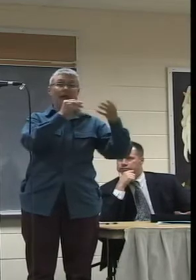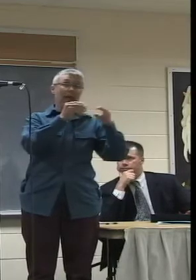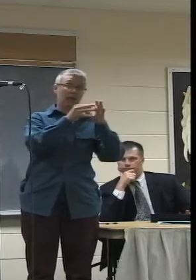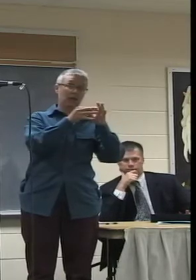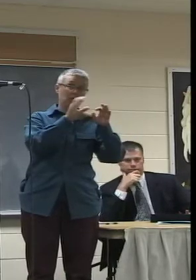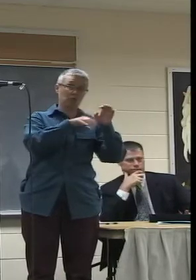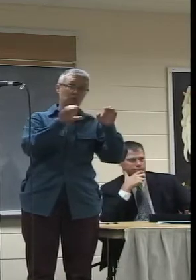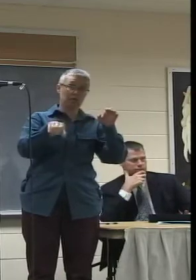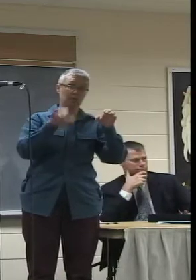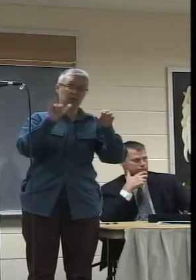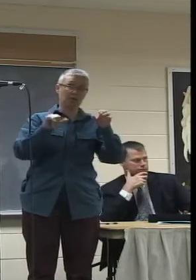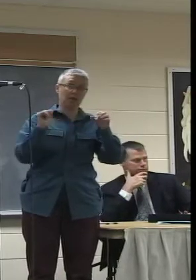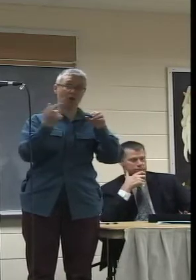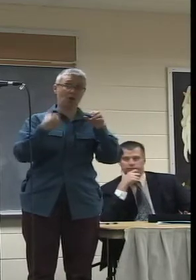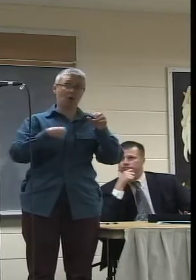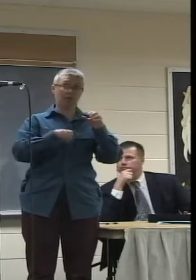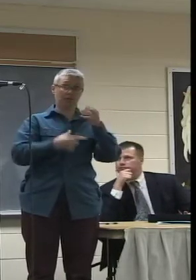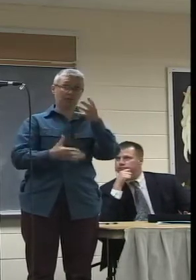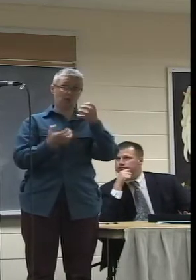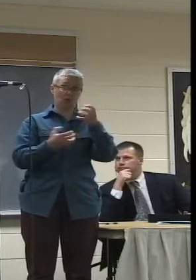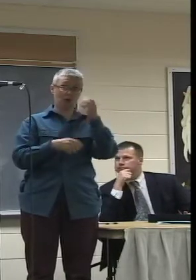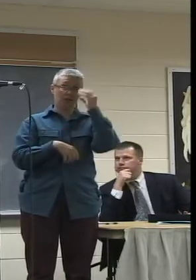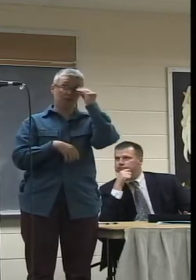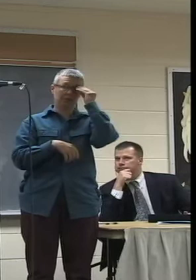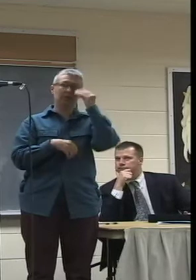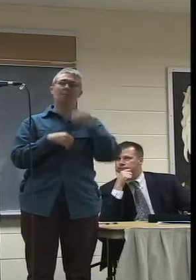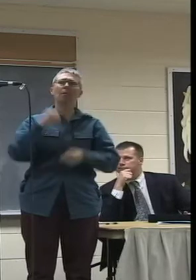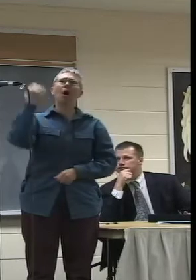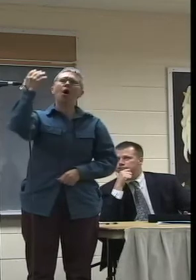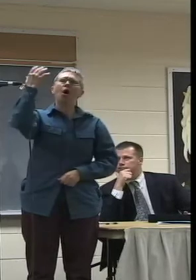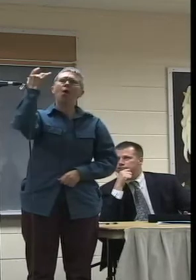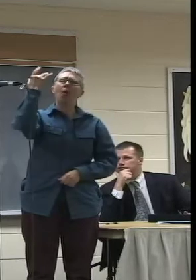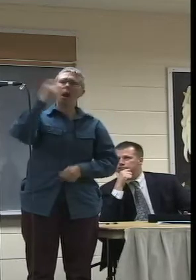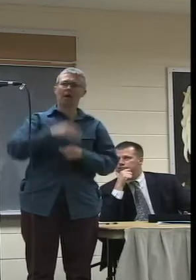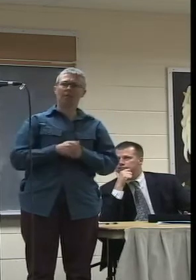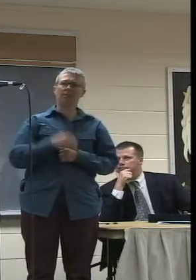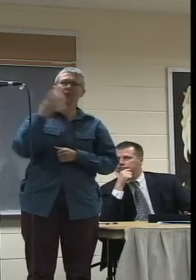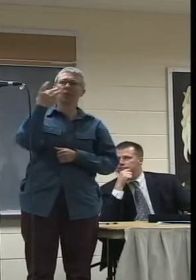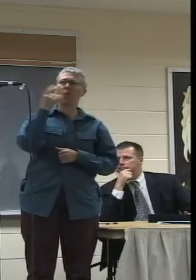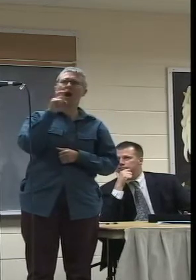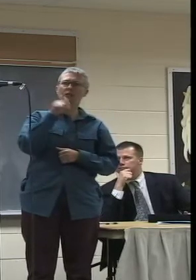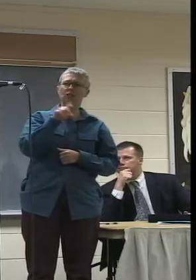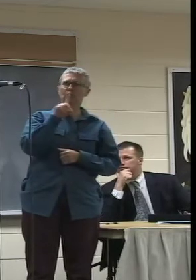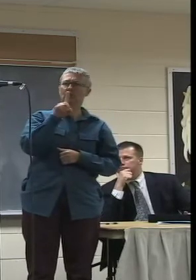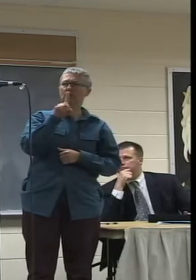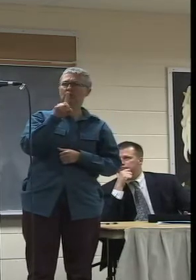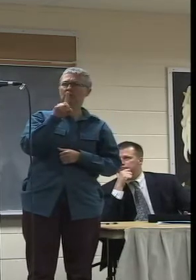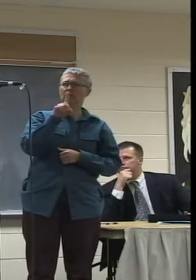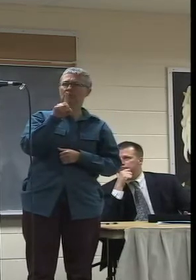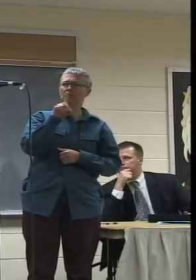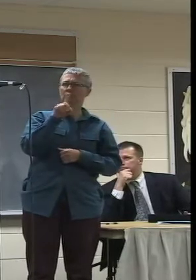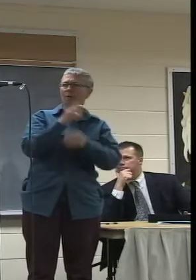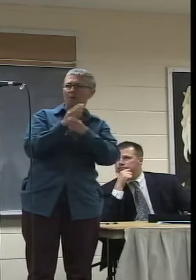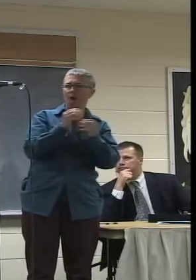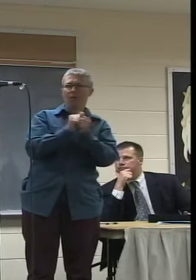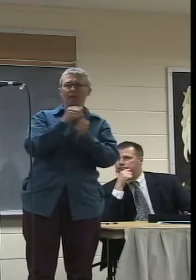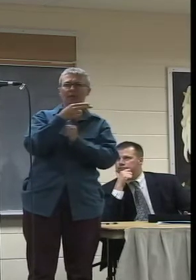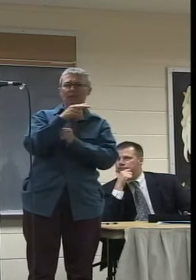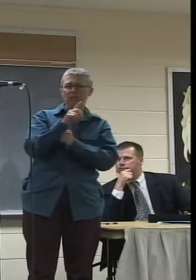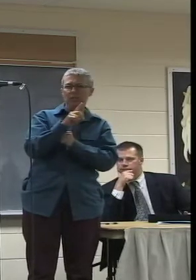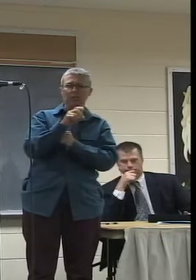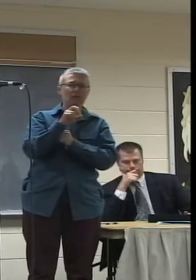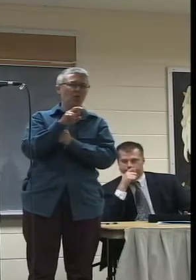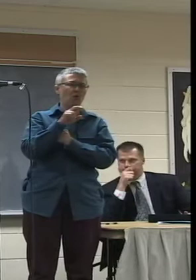all want. The real question is why. Why should we do that? Why bother with HD or why bother with fiber